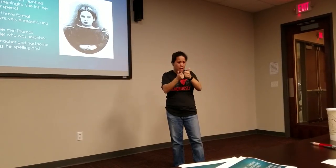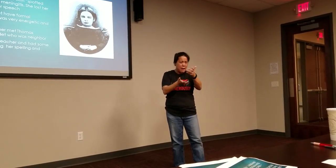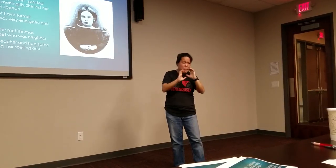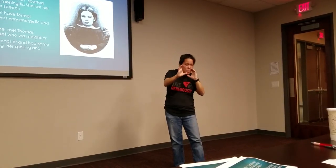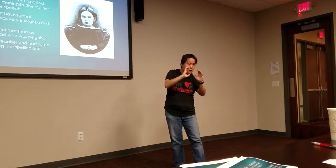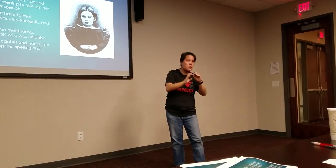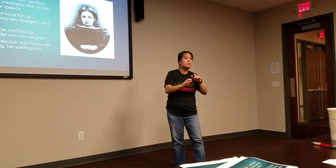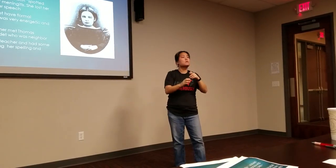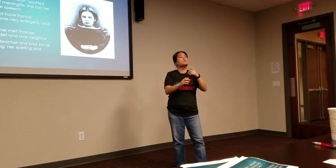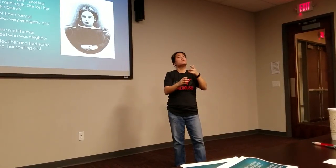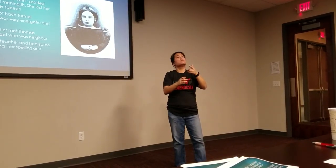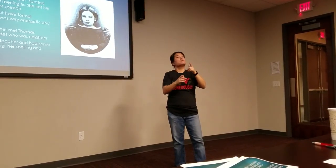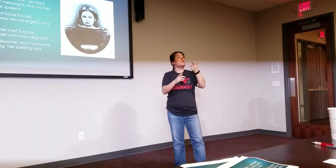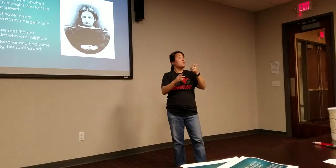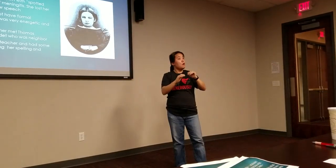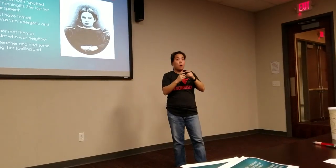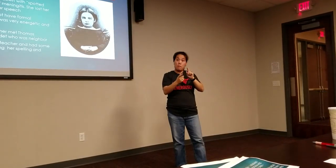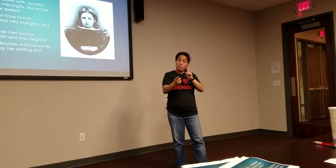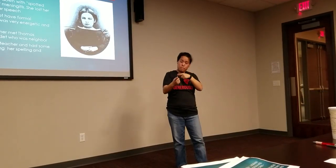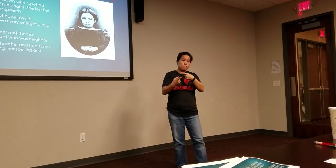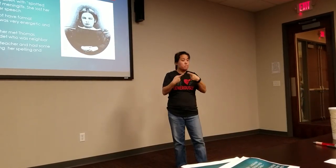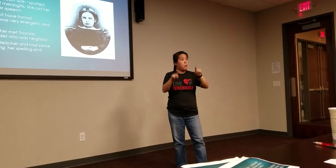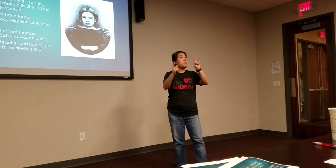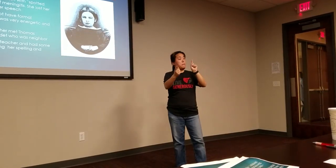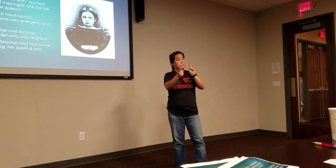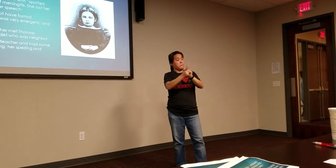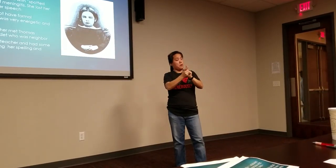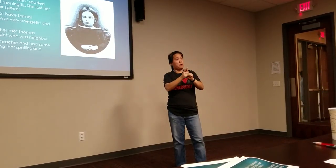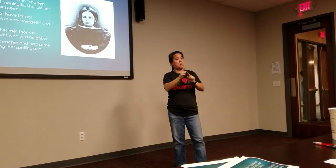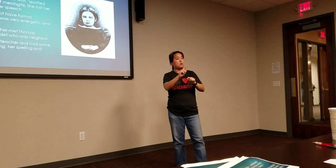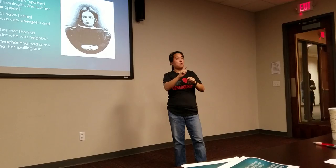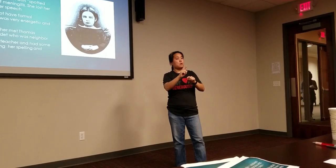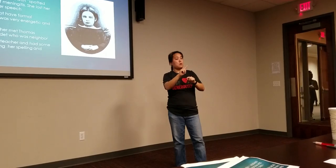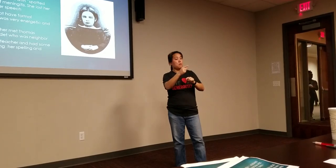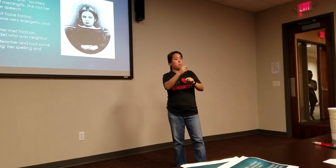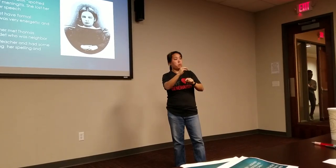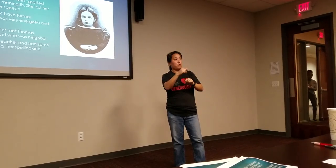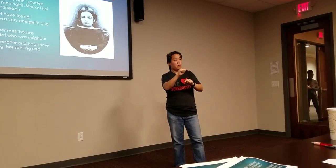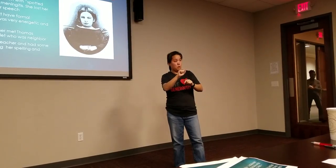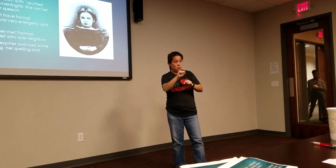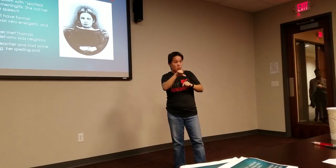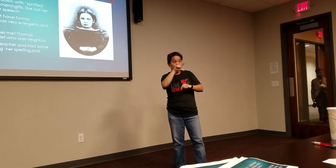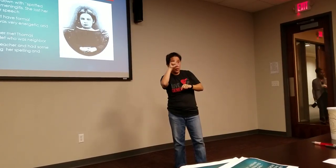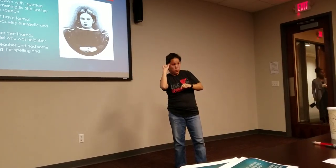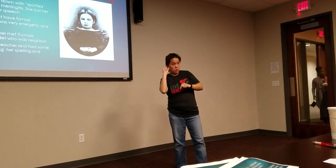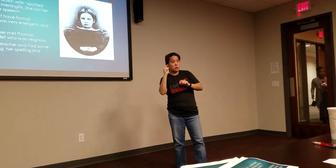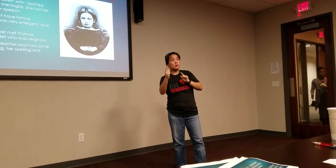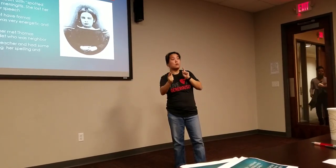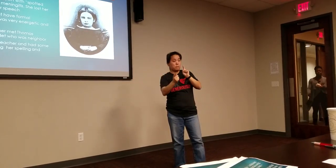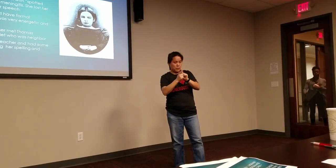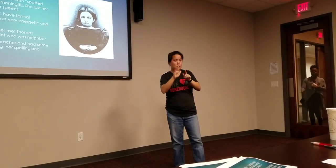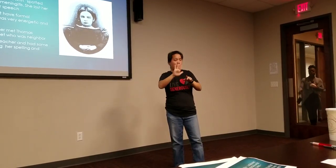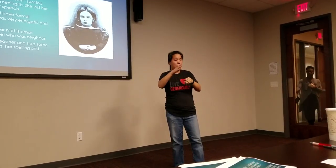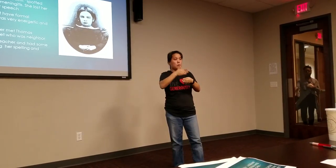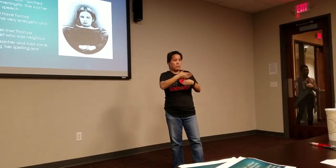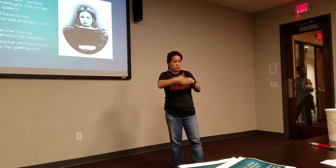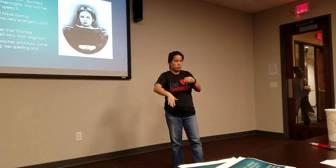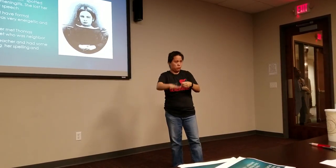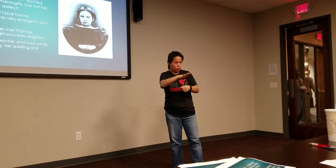Deaf children. People tried desperately to figure out how to communicate even with her. She met or was acquainted with